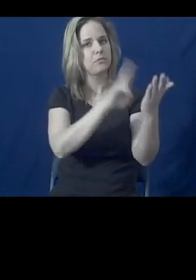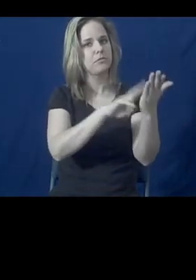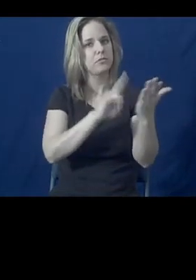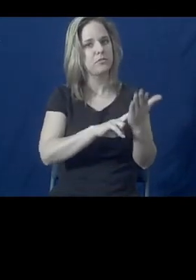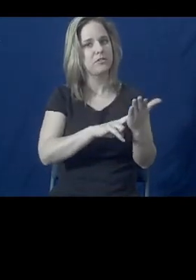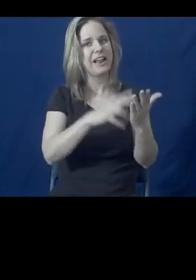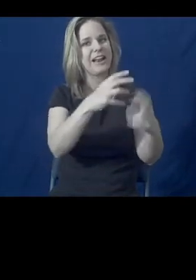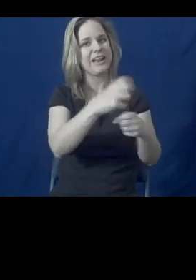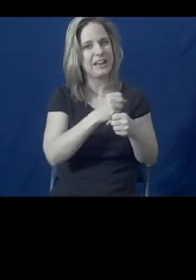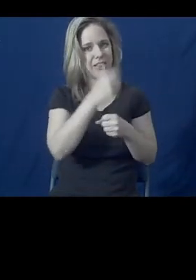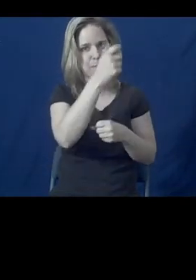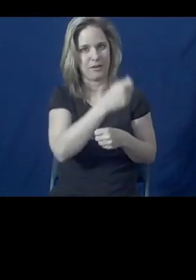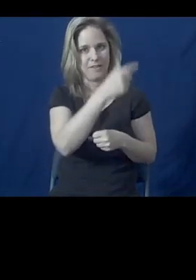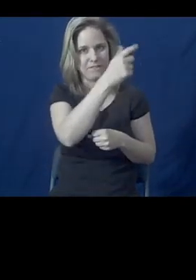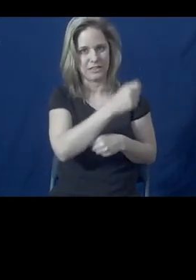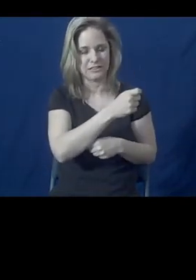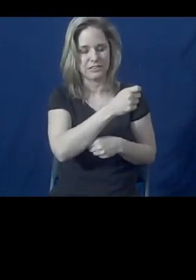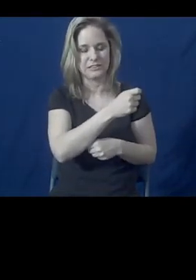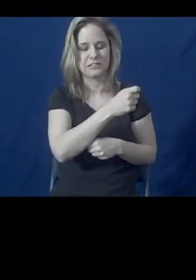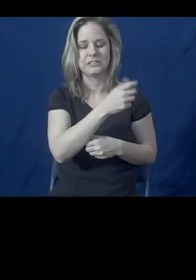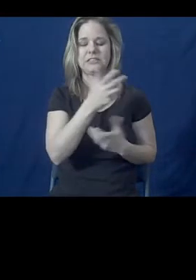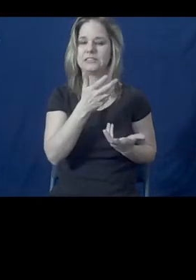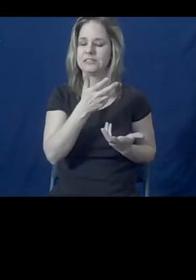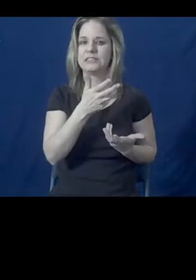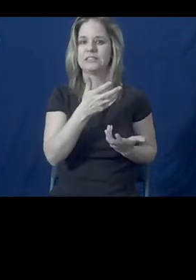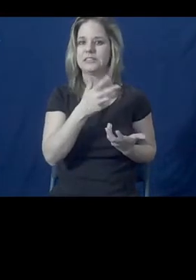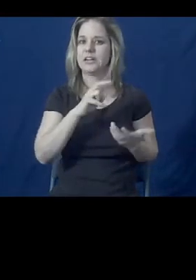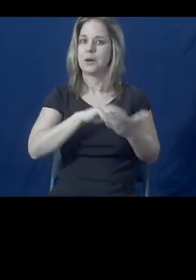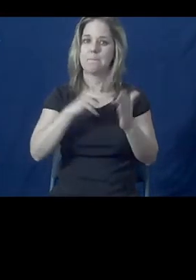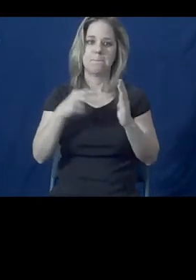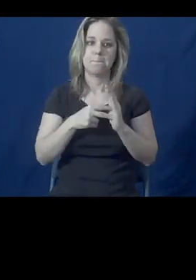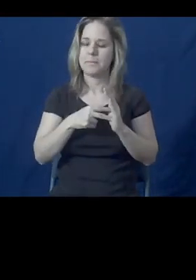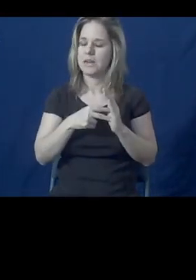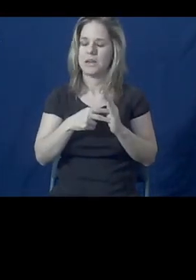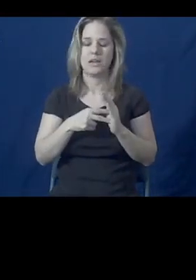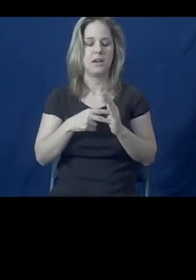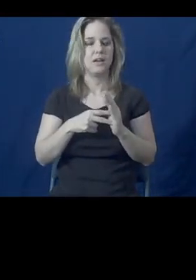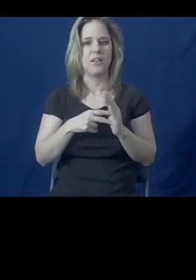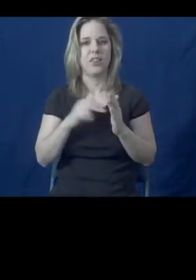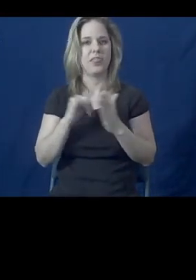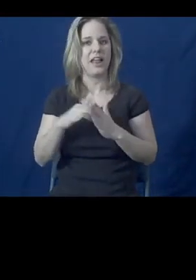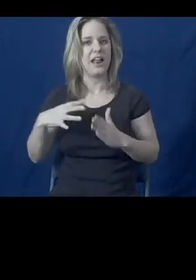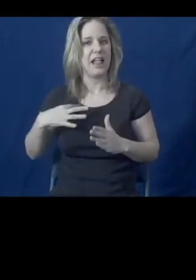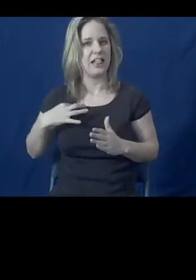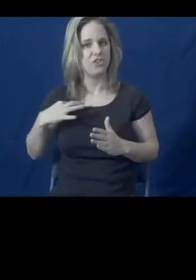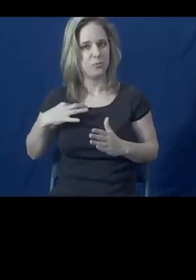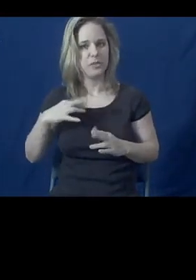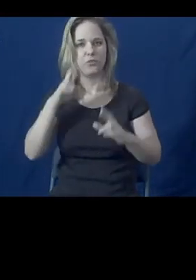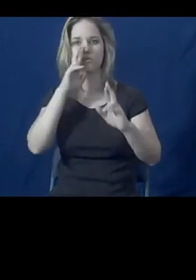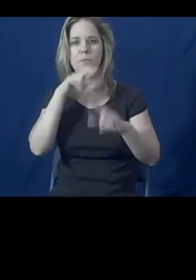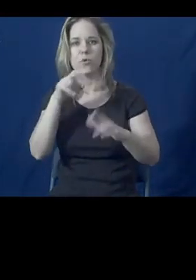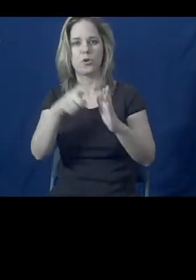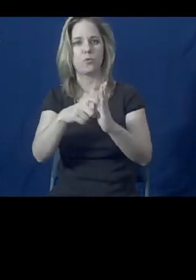families in programs. And it has resulted in increasingly complex eligibility and reporting requirements.